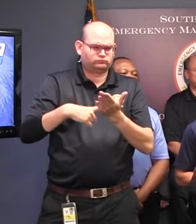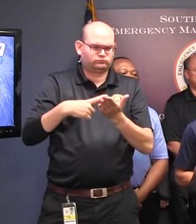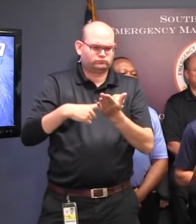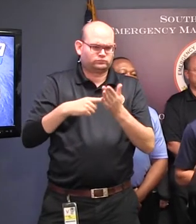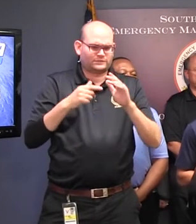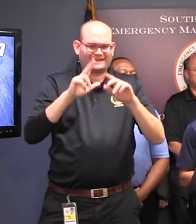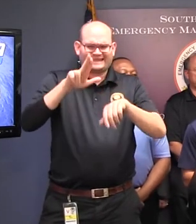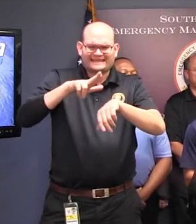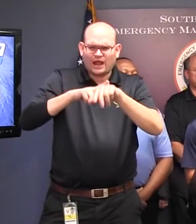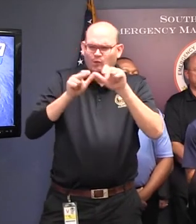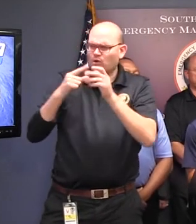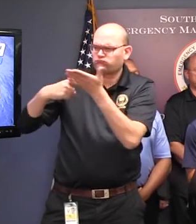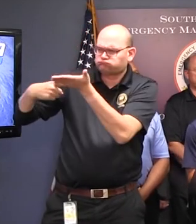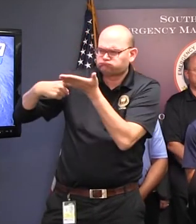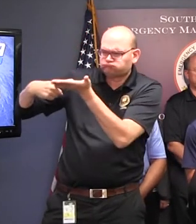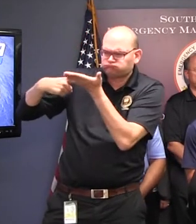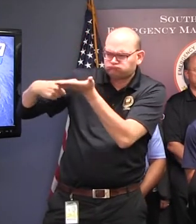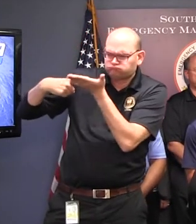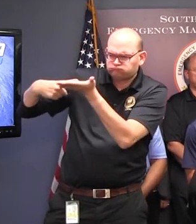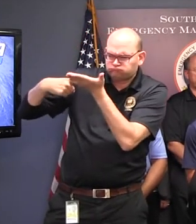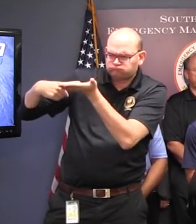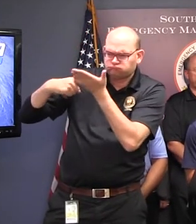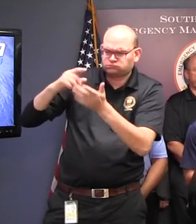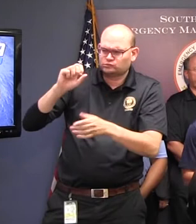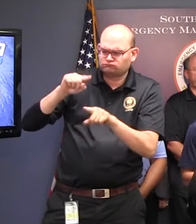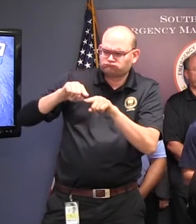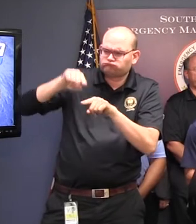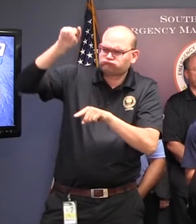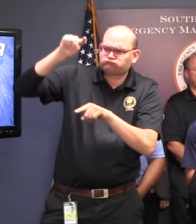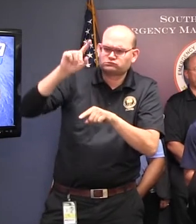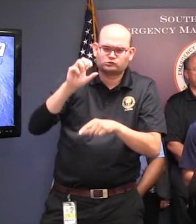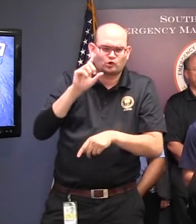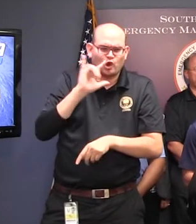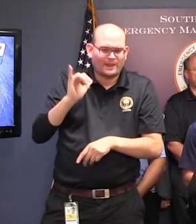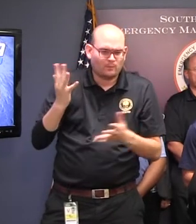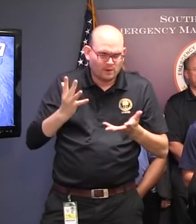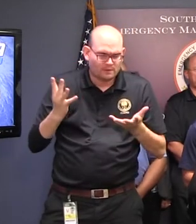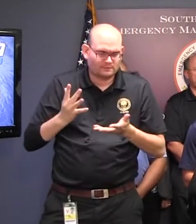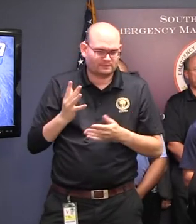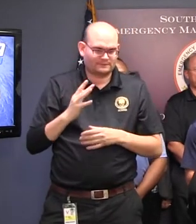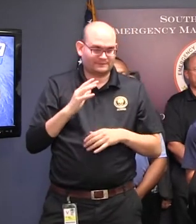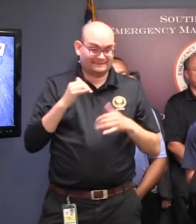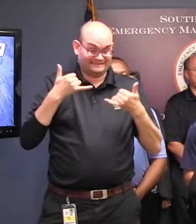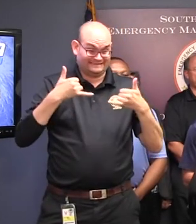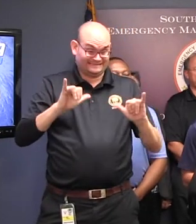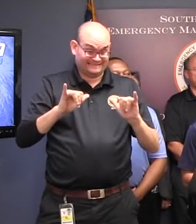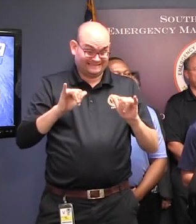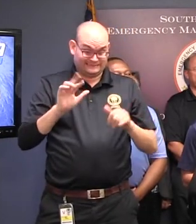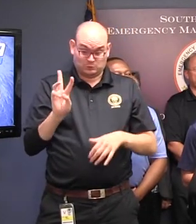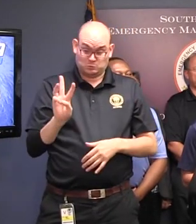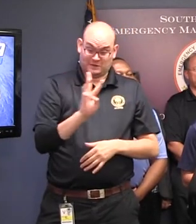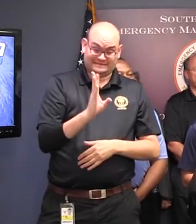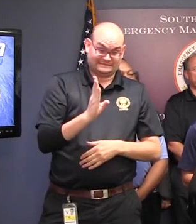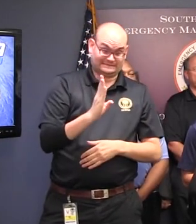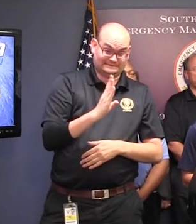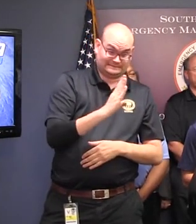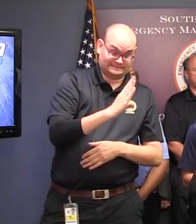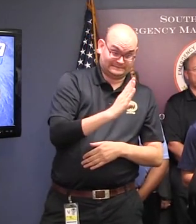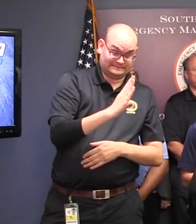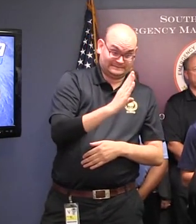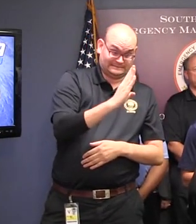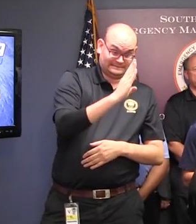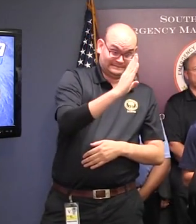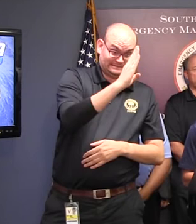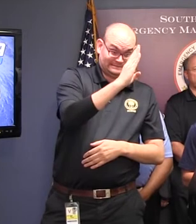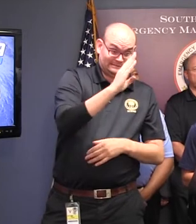afternoon. But with the track of the storms to the west, we're still concerned that we could see some storm surge flooding, and we already have higher than normal tides right now causing